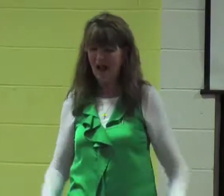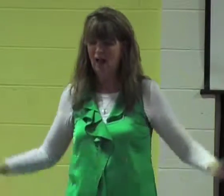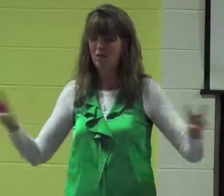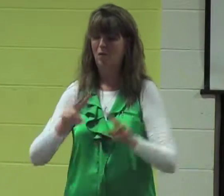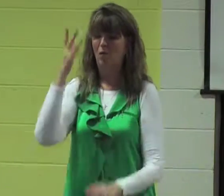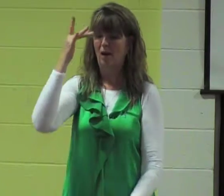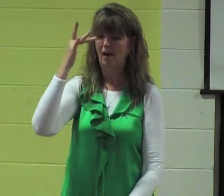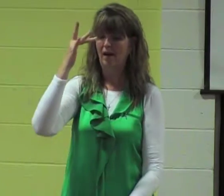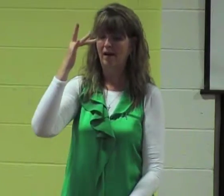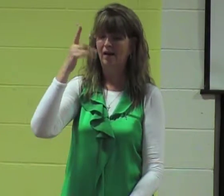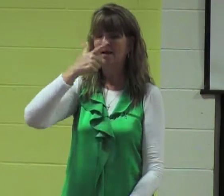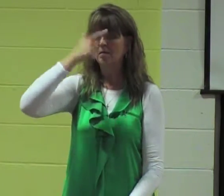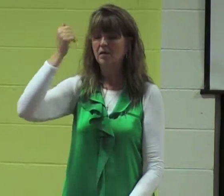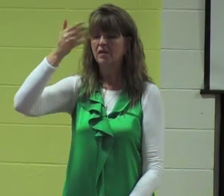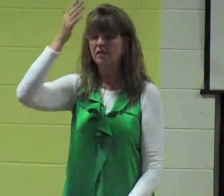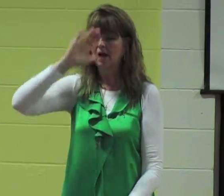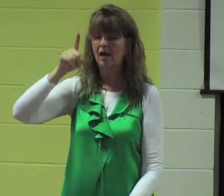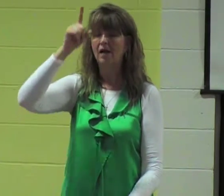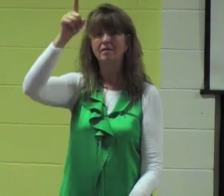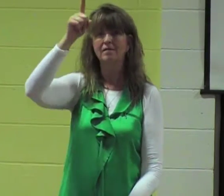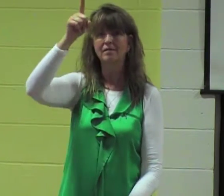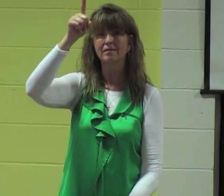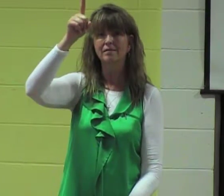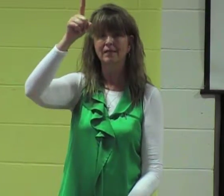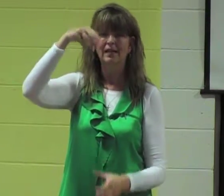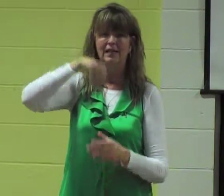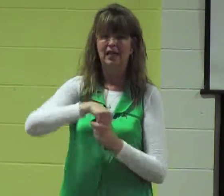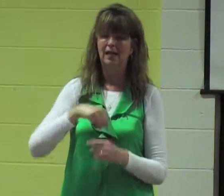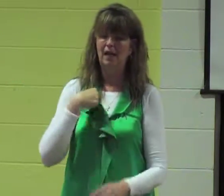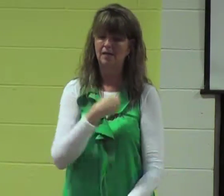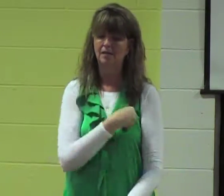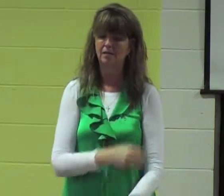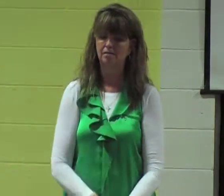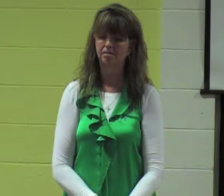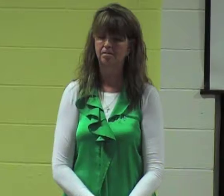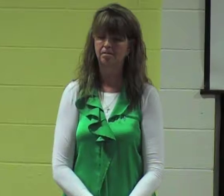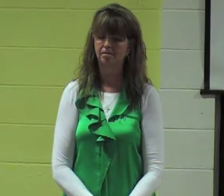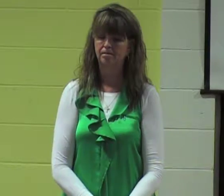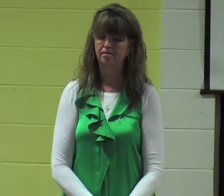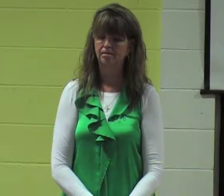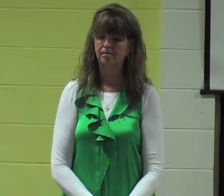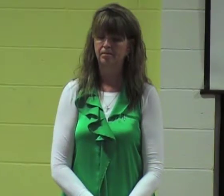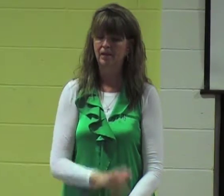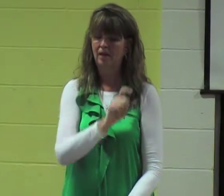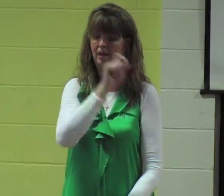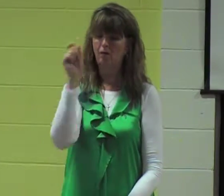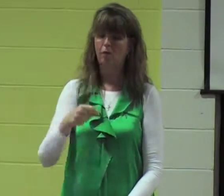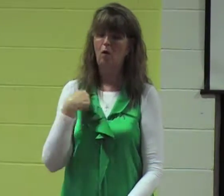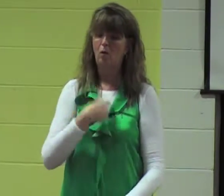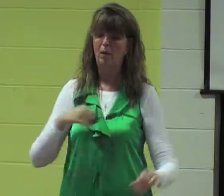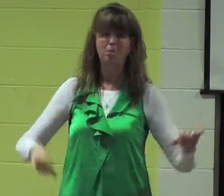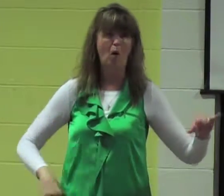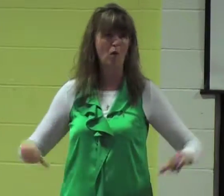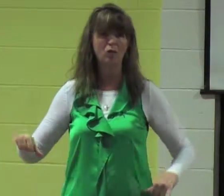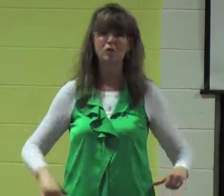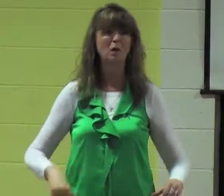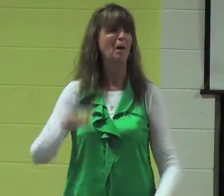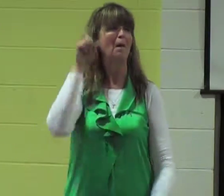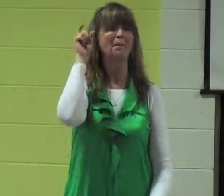we're valuable because God is in us therefore when we